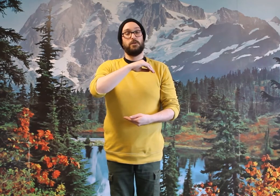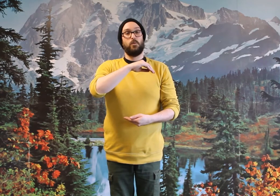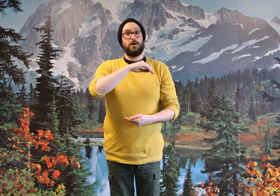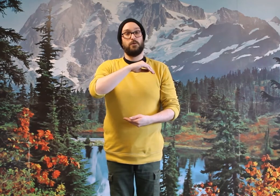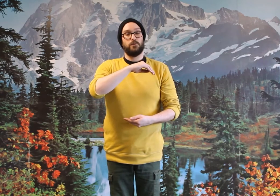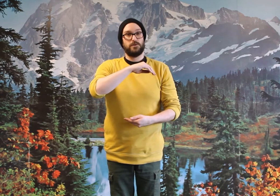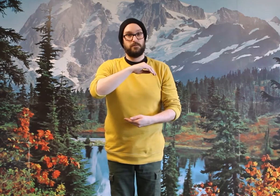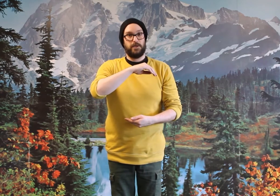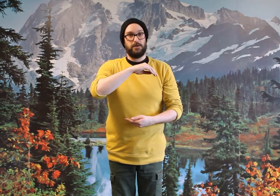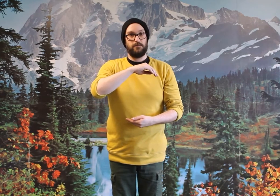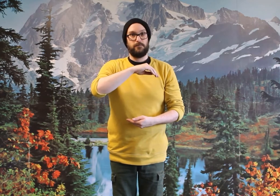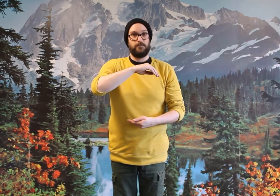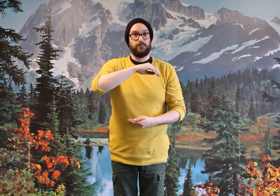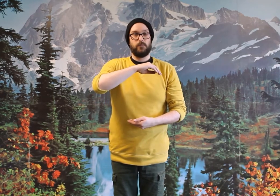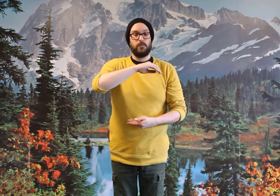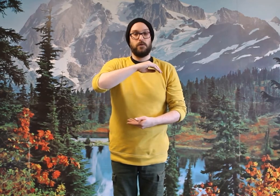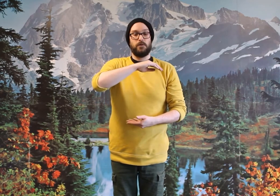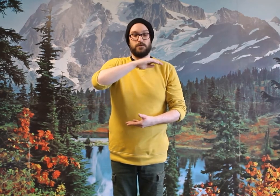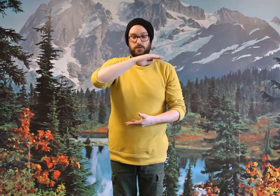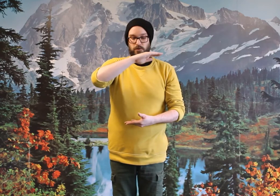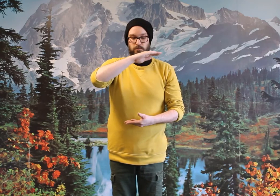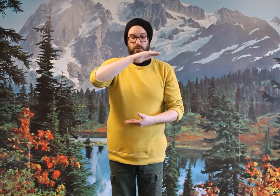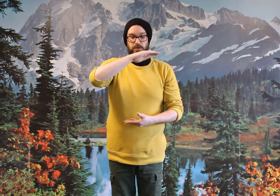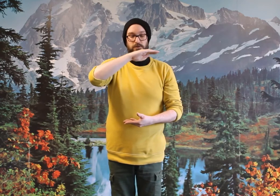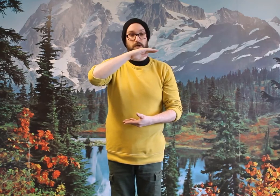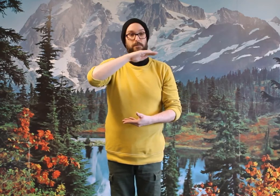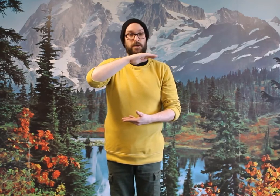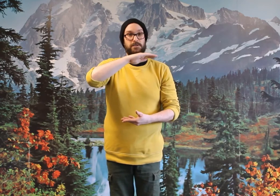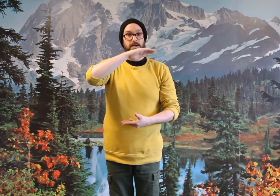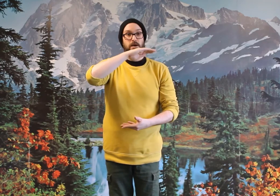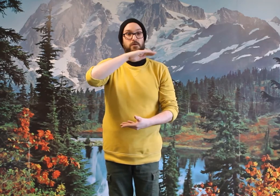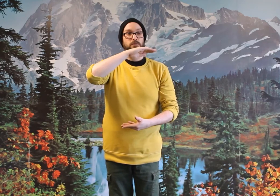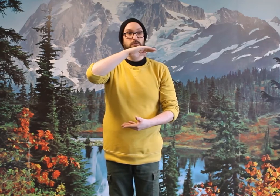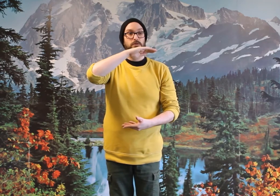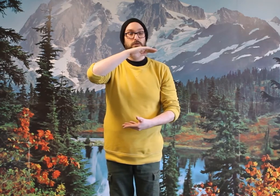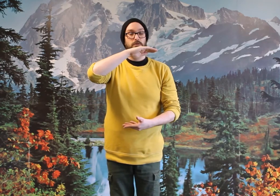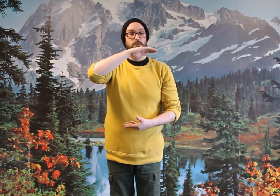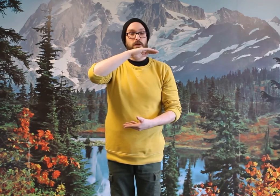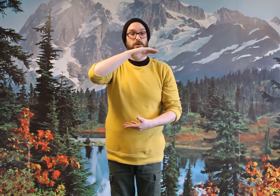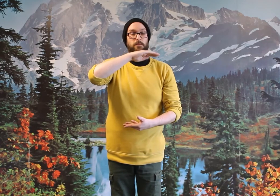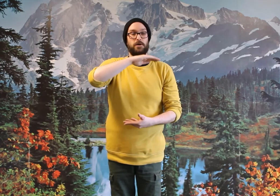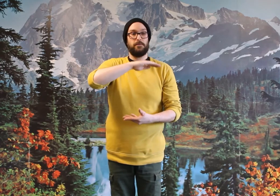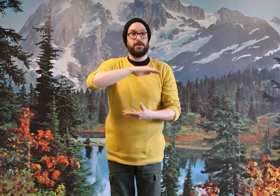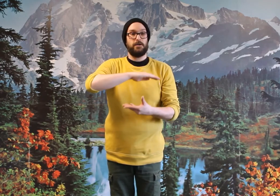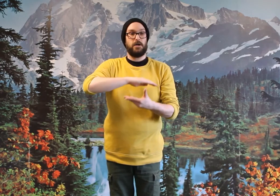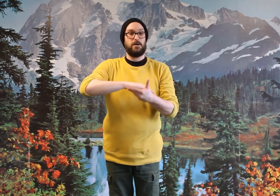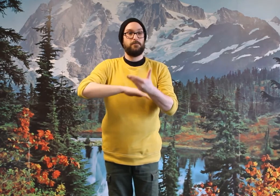the wild horse's mane. So you're going to bring your top hand down and your bottom hand up.